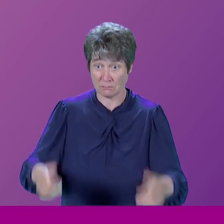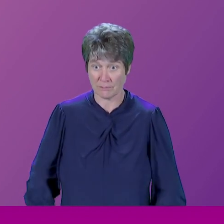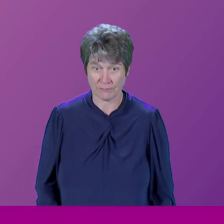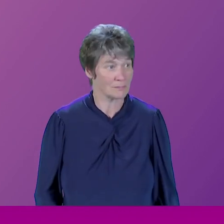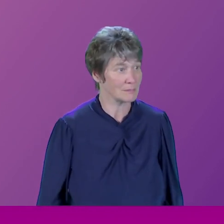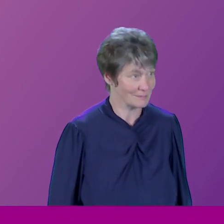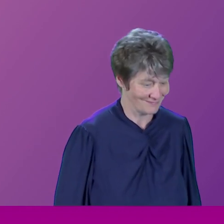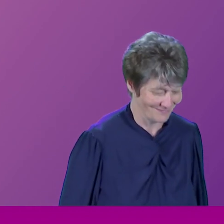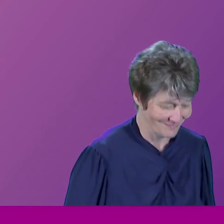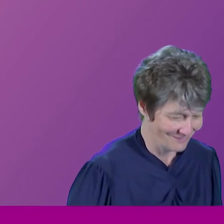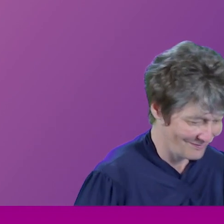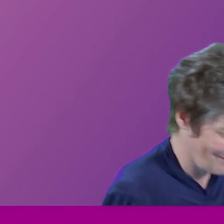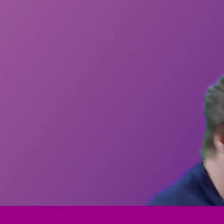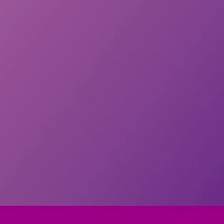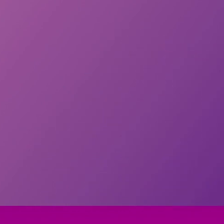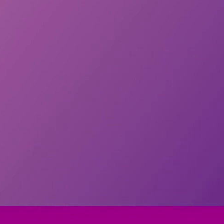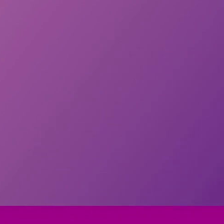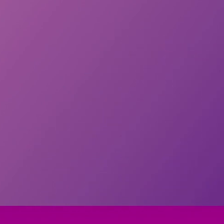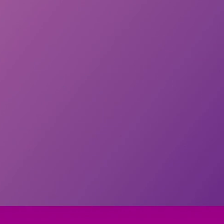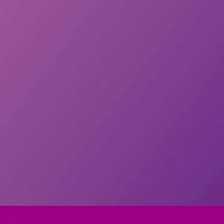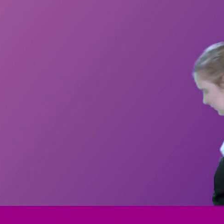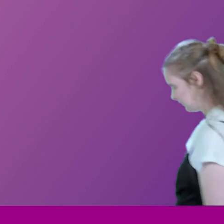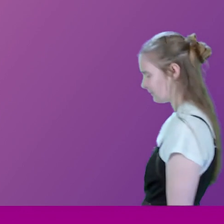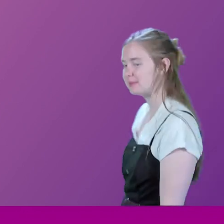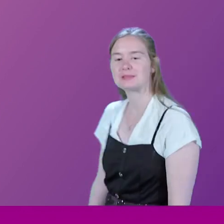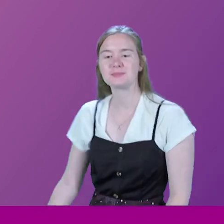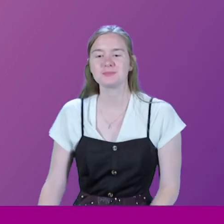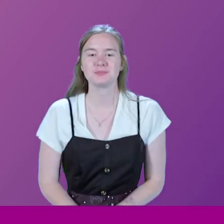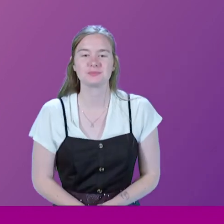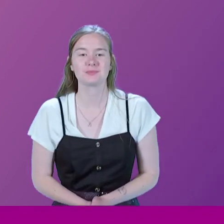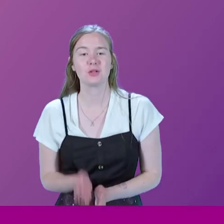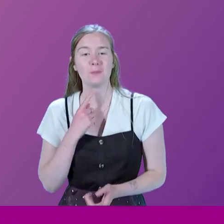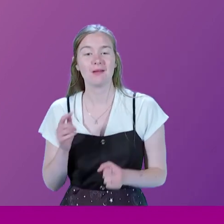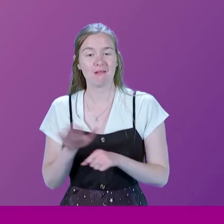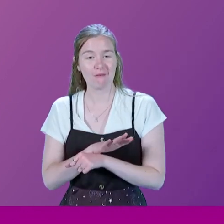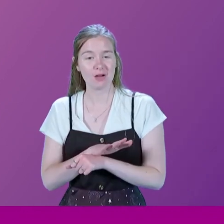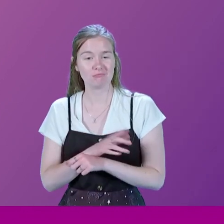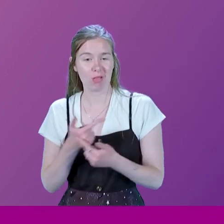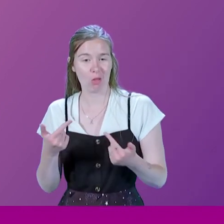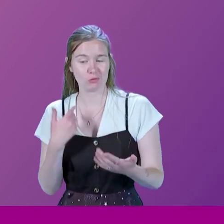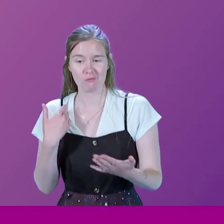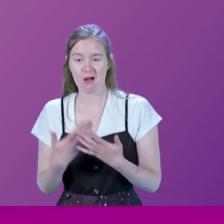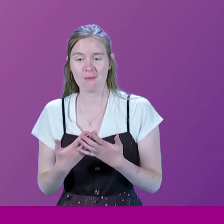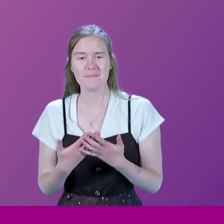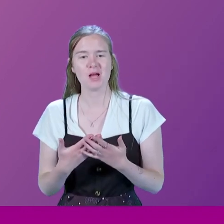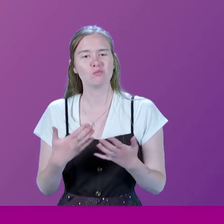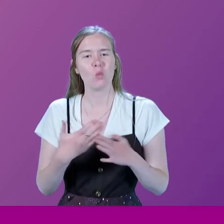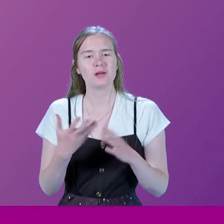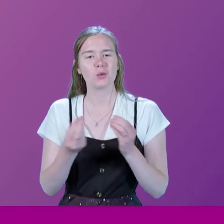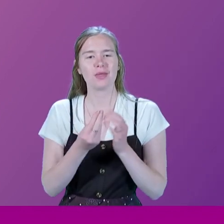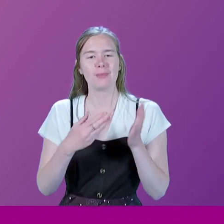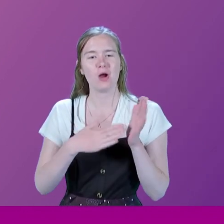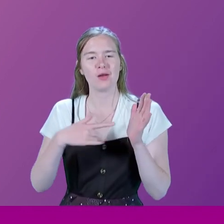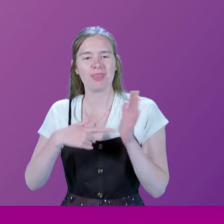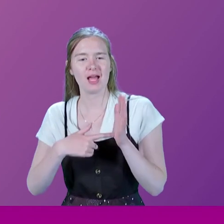You've touched on this already, actually. But I just wondered if you could talk more about what it was like working with Mrs Thatcher, perhaps also towards the end of her